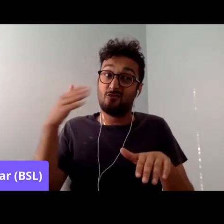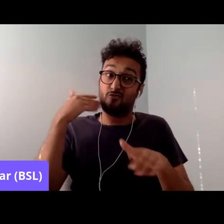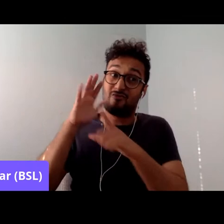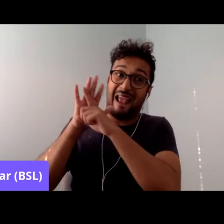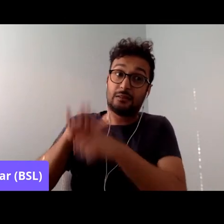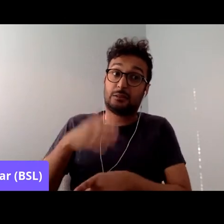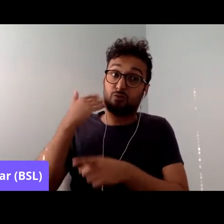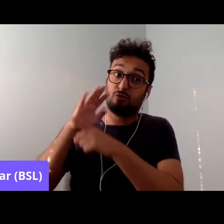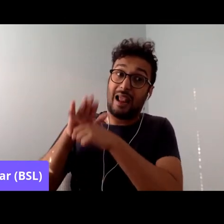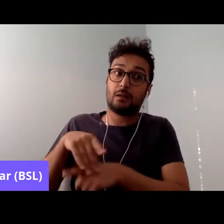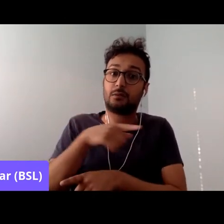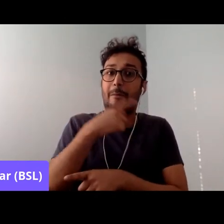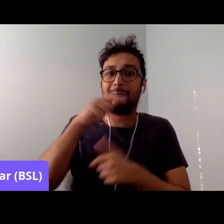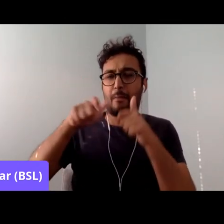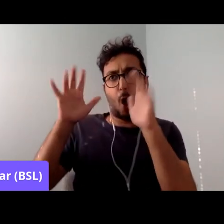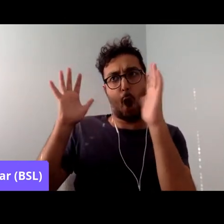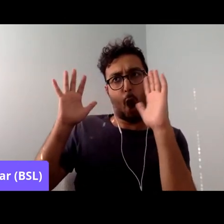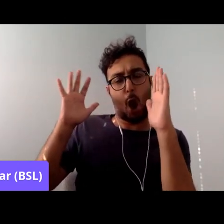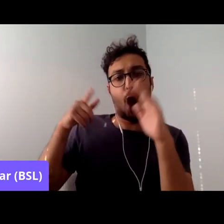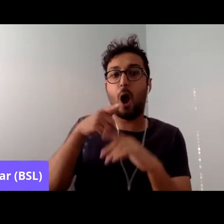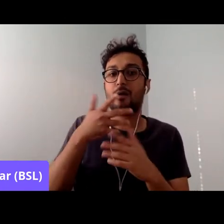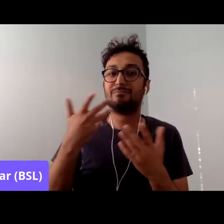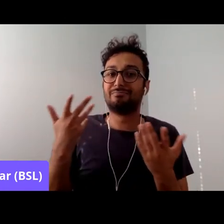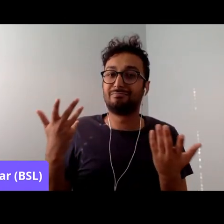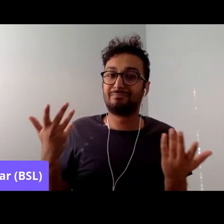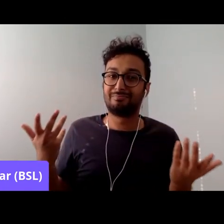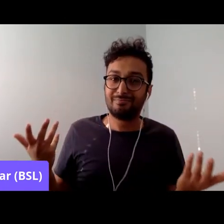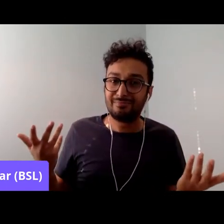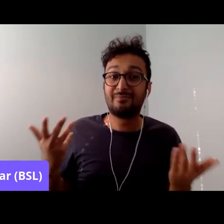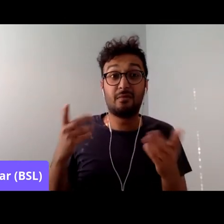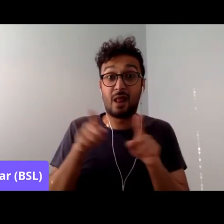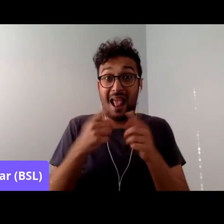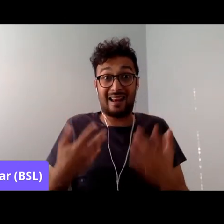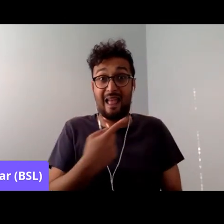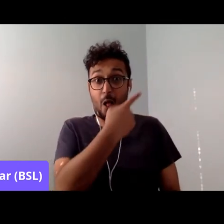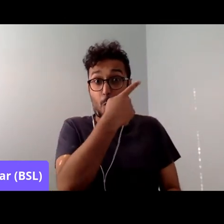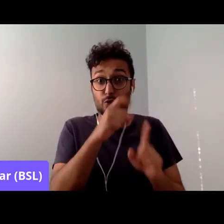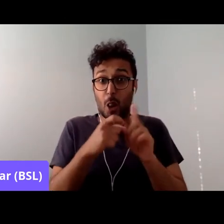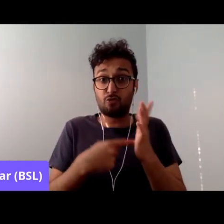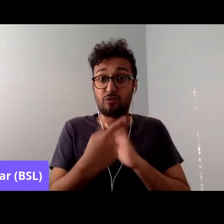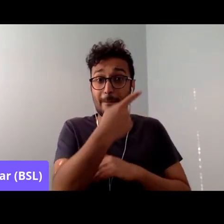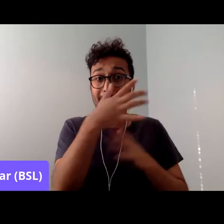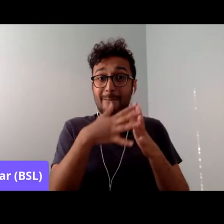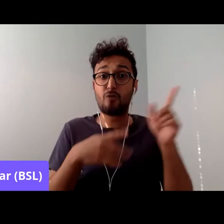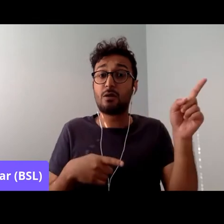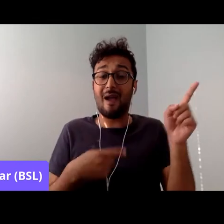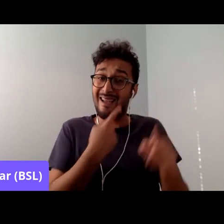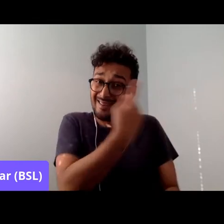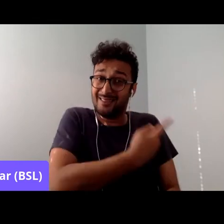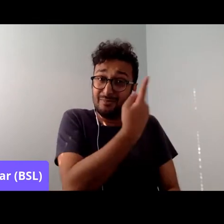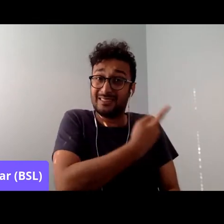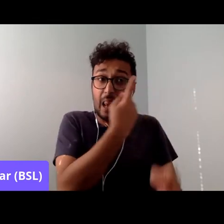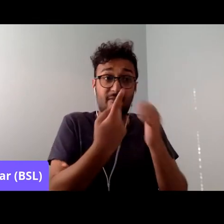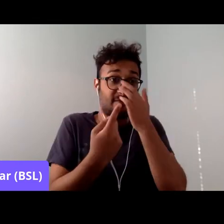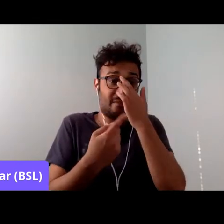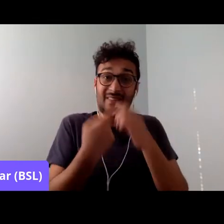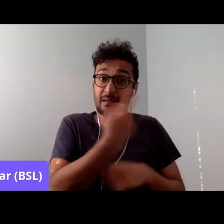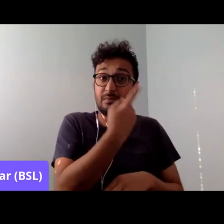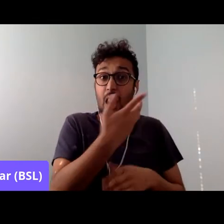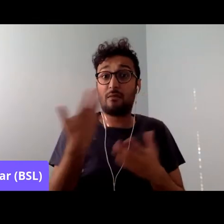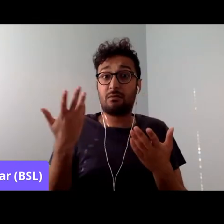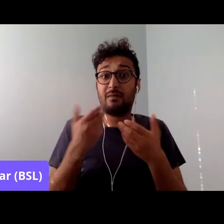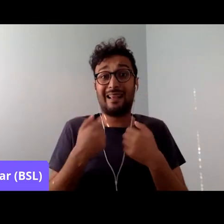racism and even sometimes win. There's a president in the United States now who's openly encouraging not just races,